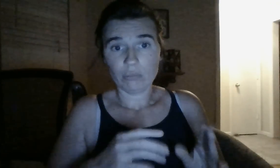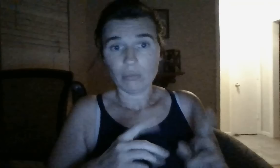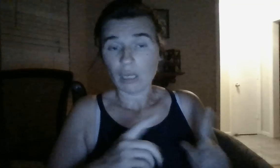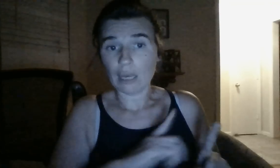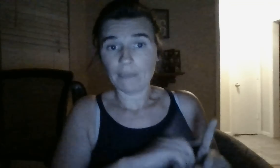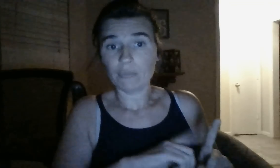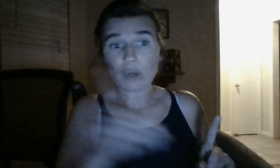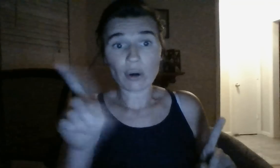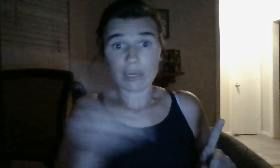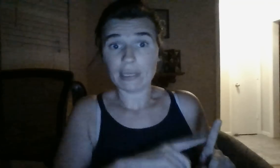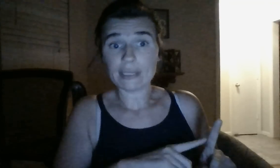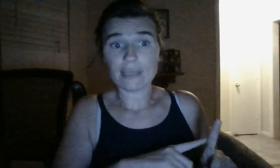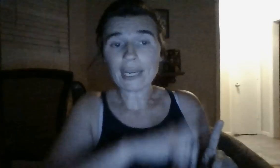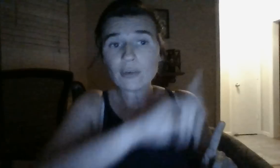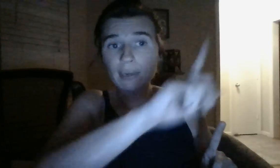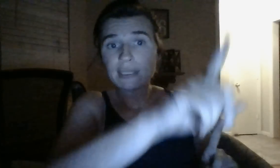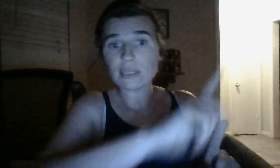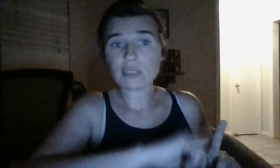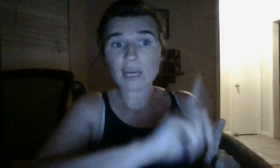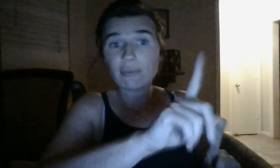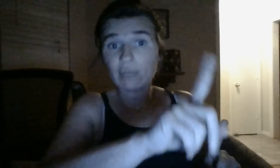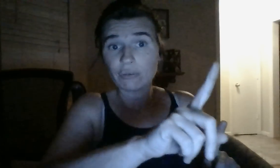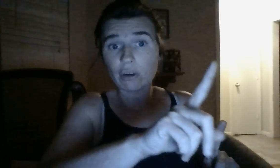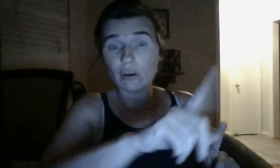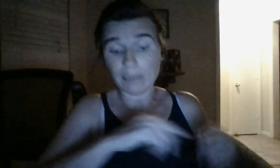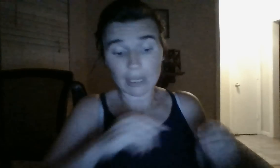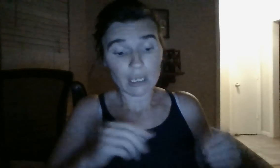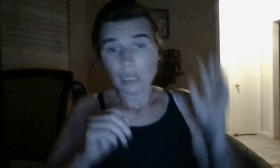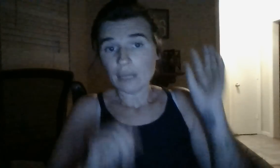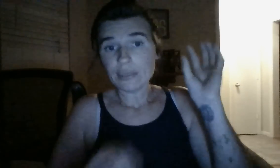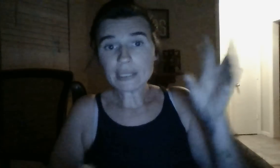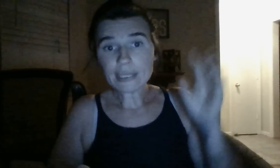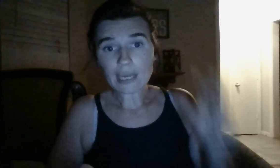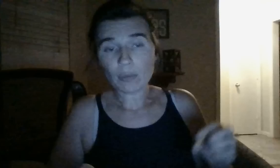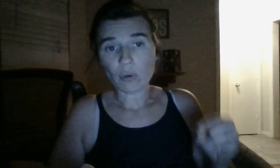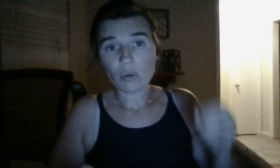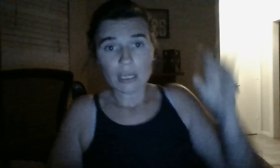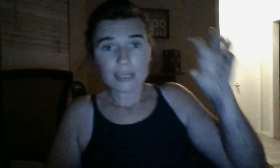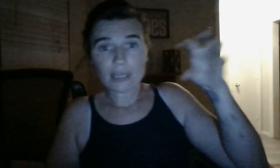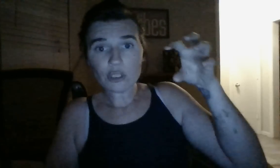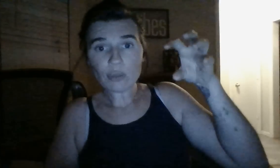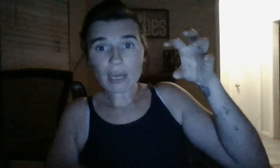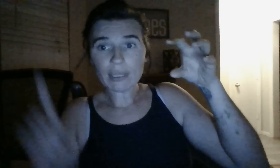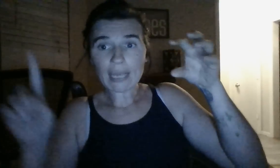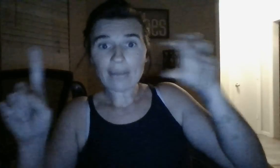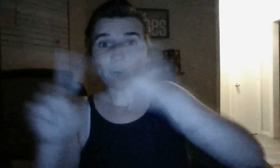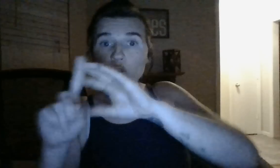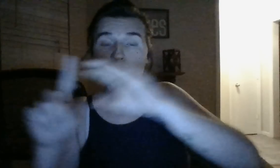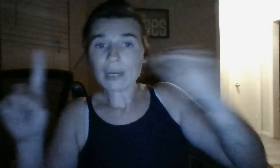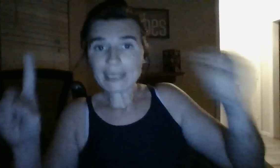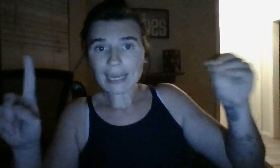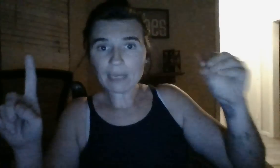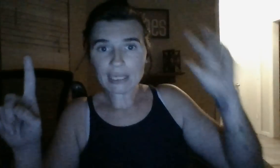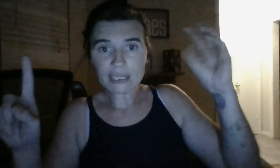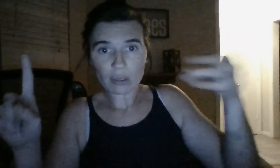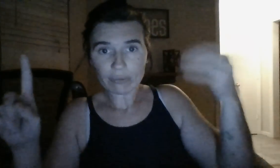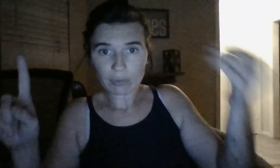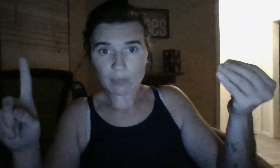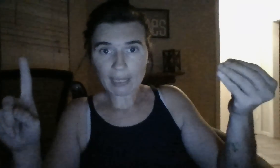regarding this. They create the series of chain events for her. But, this is terrible. So, you not only got 401k money stolen from you,